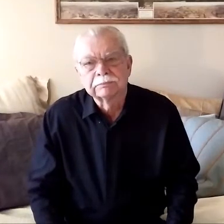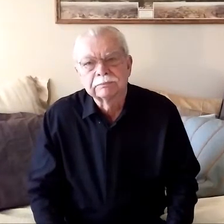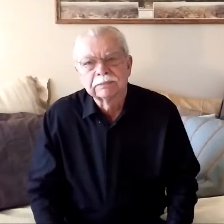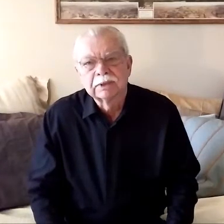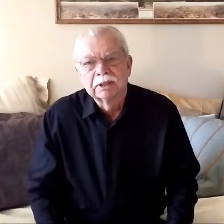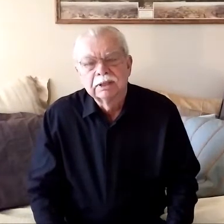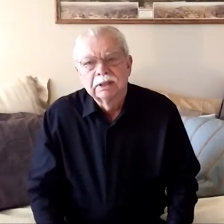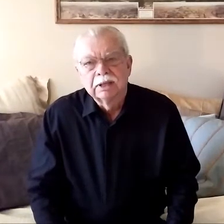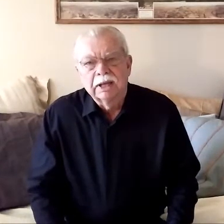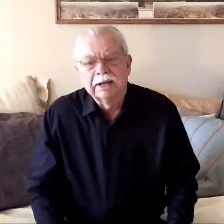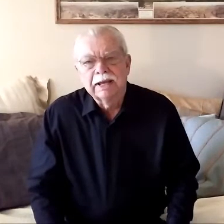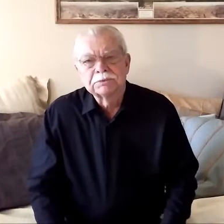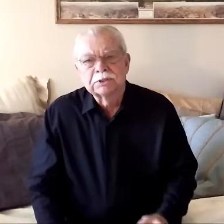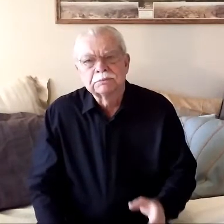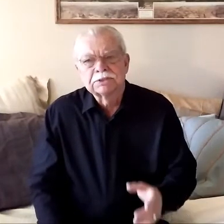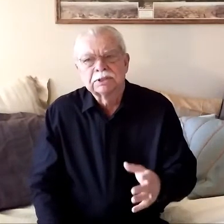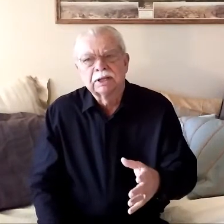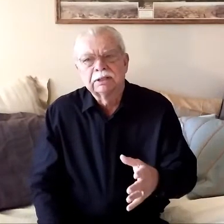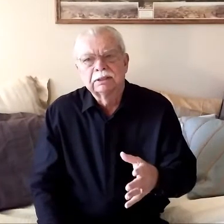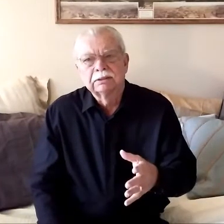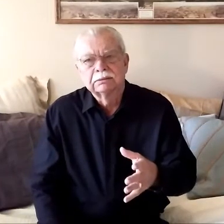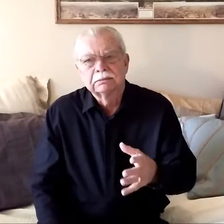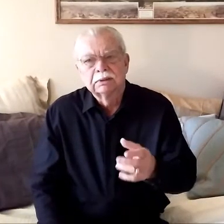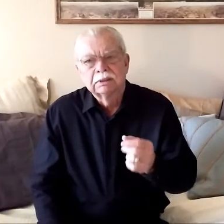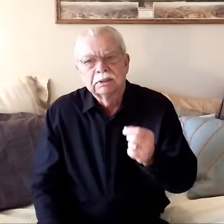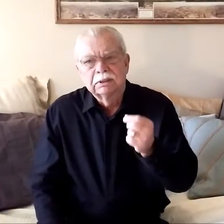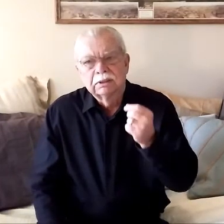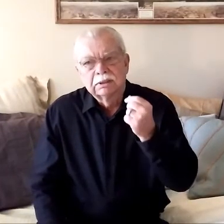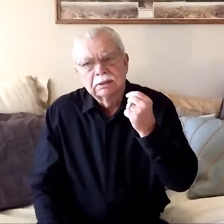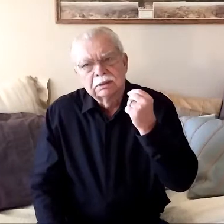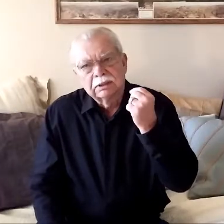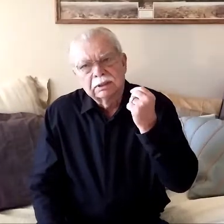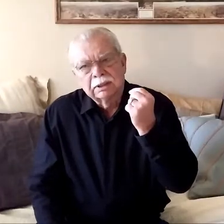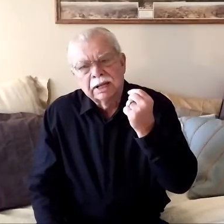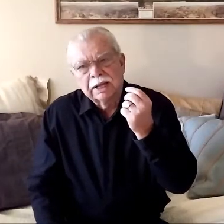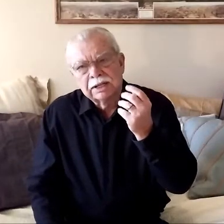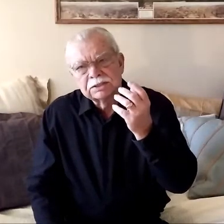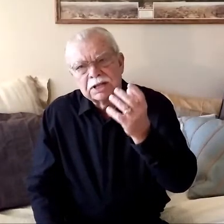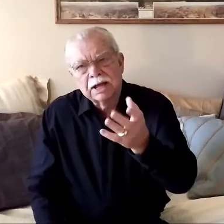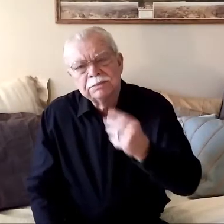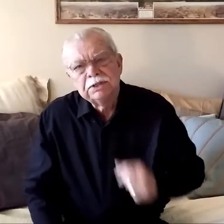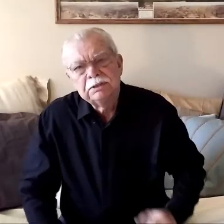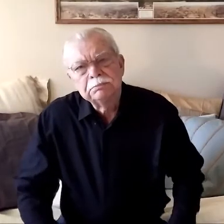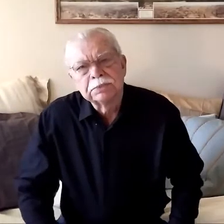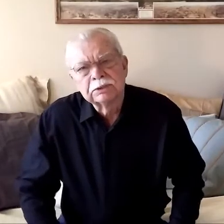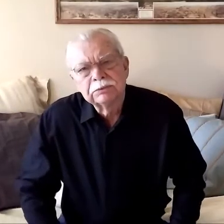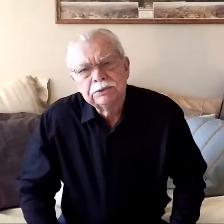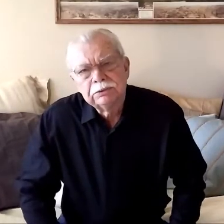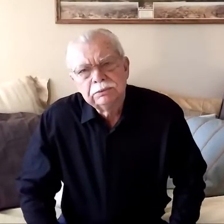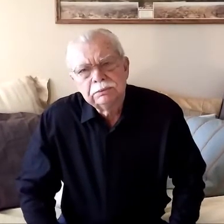and absalom said has amnon been with you